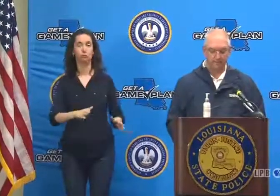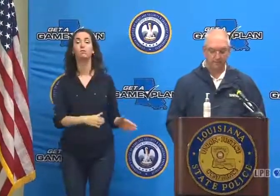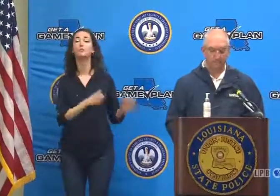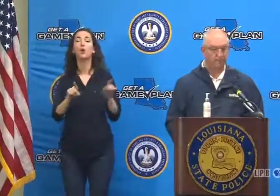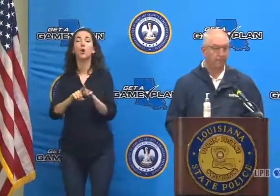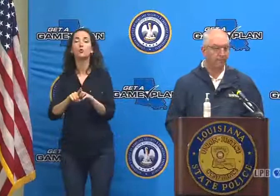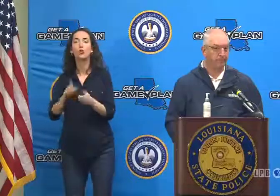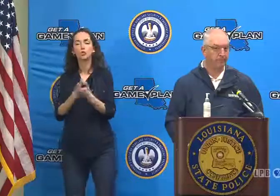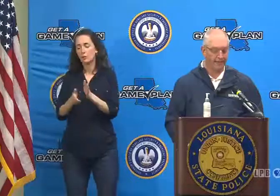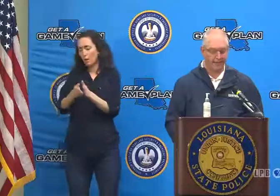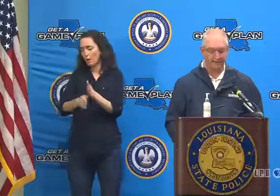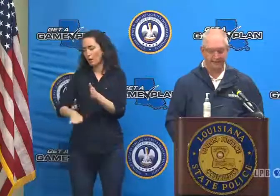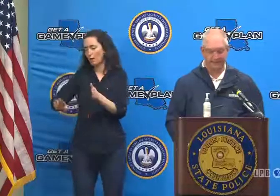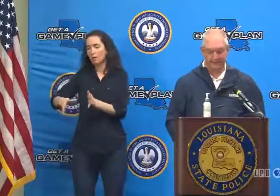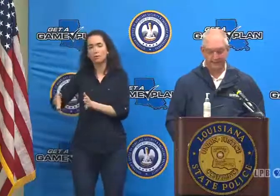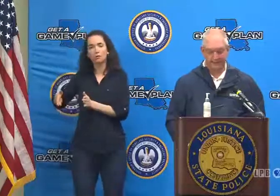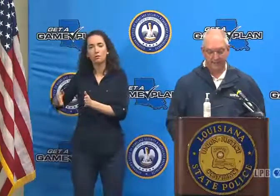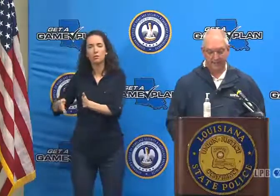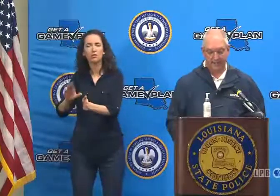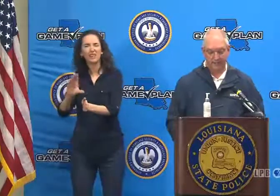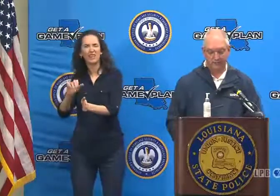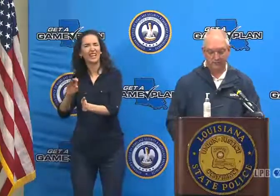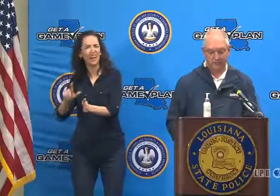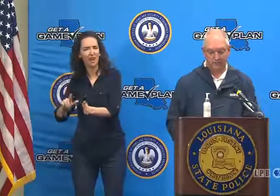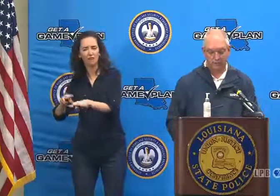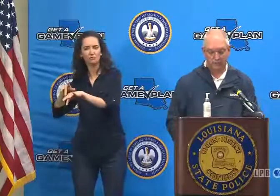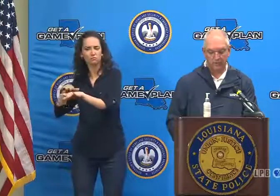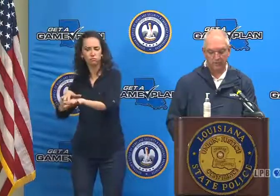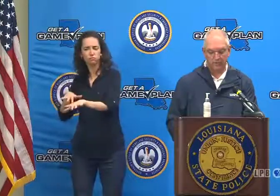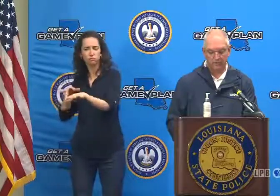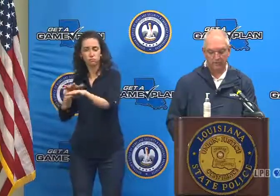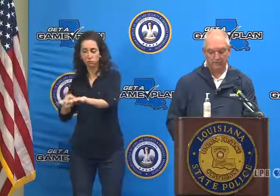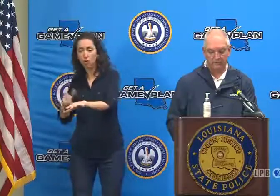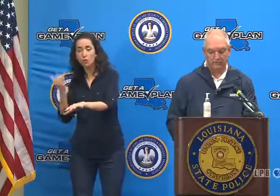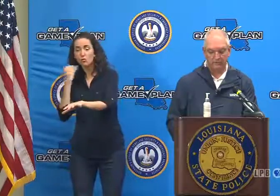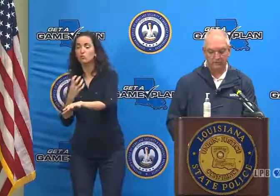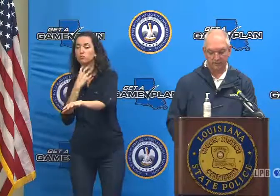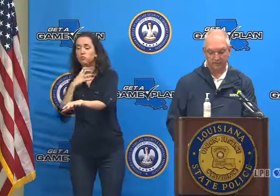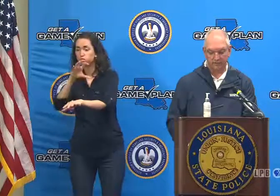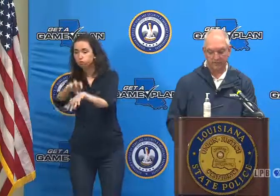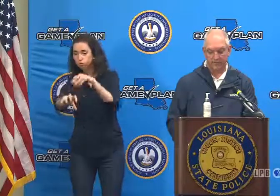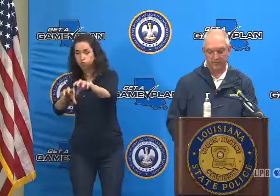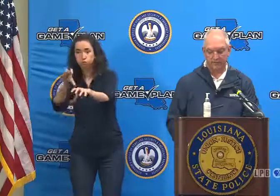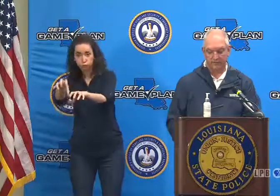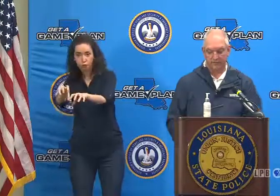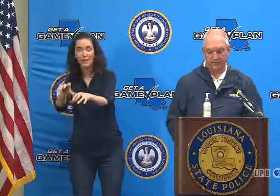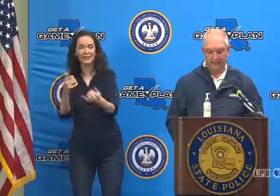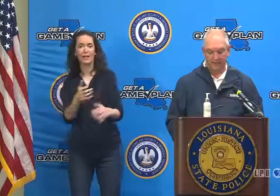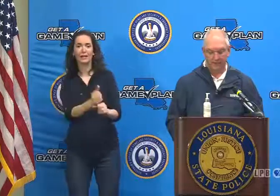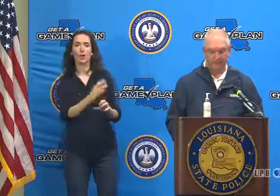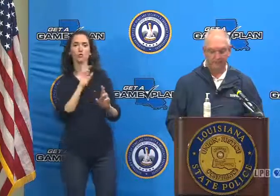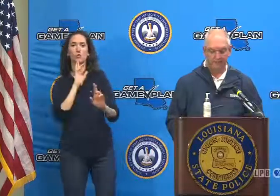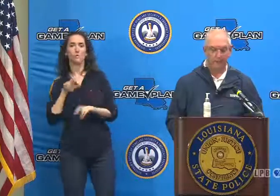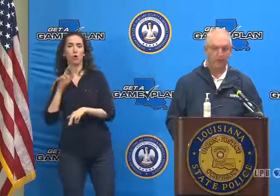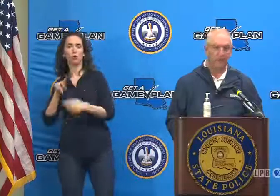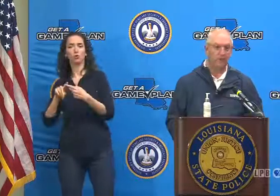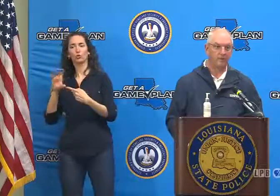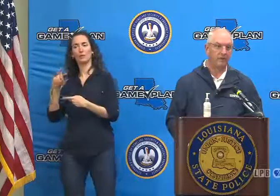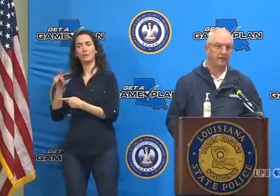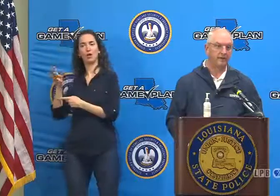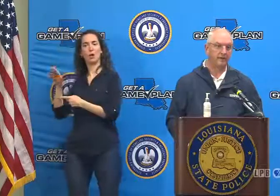debris post Ida, the Natural Resource Conservation Service, the NRCS, and FEMA